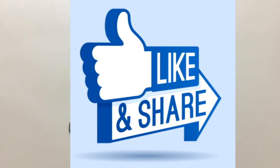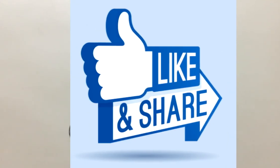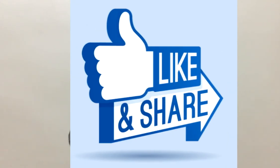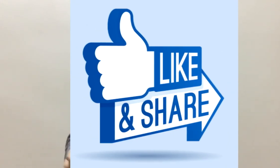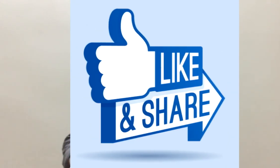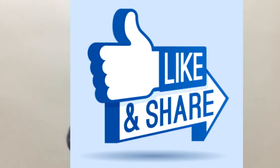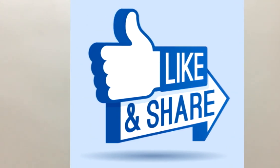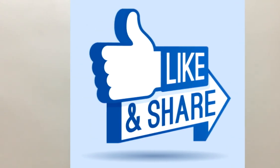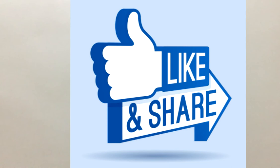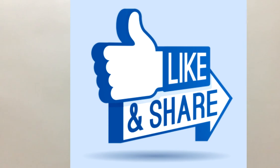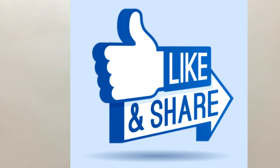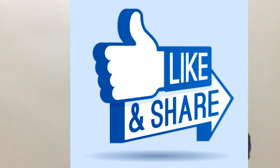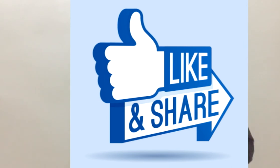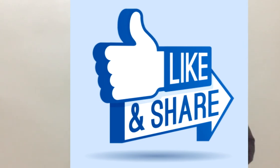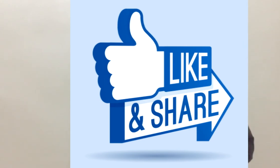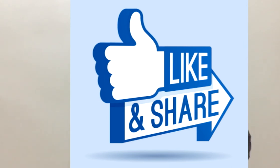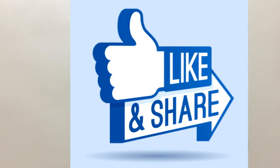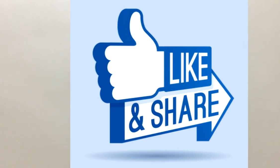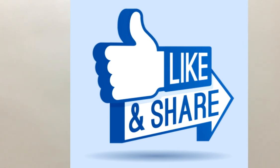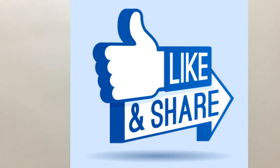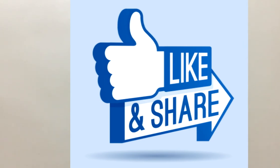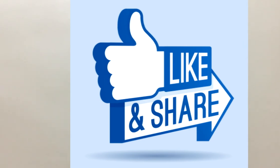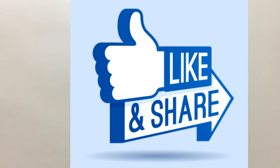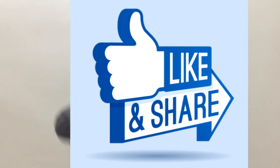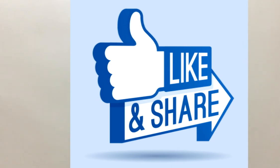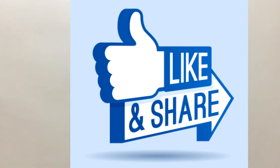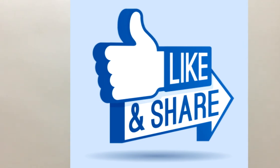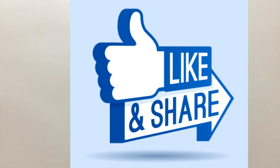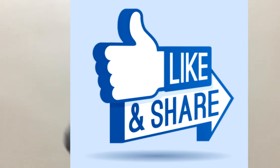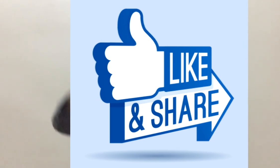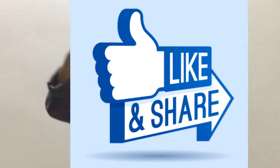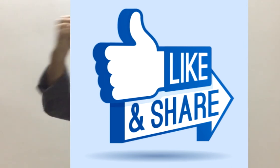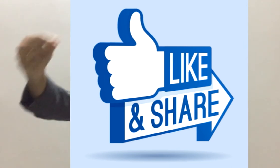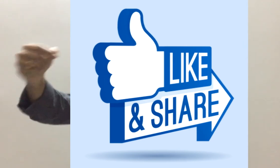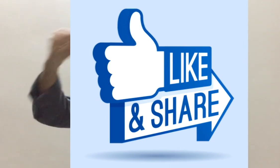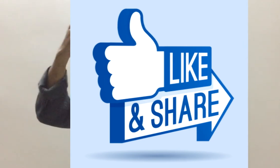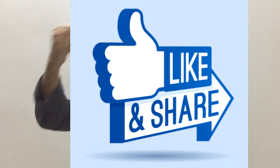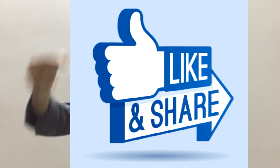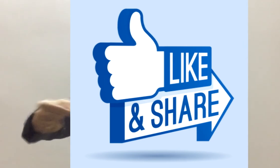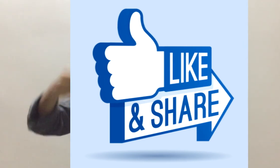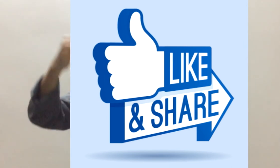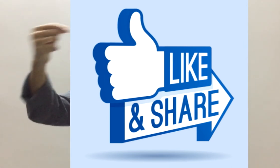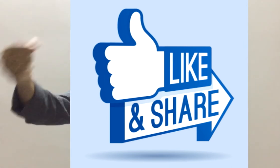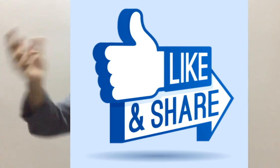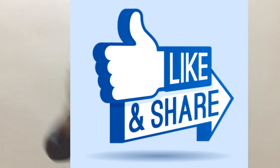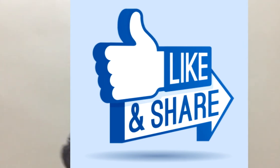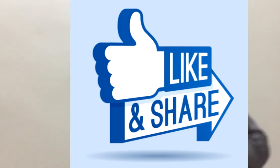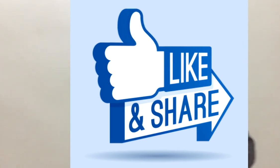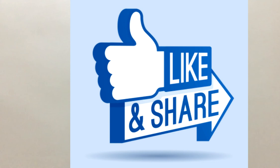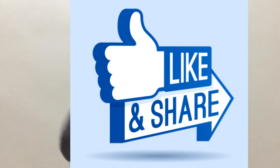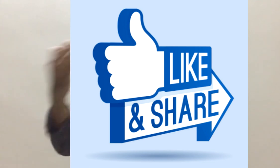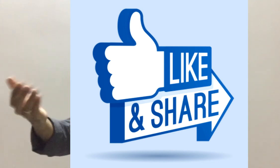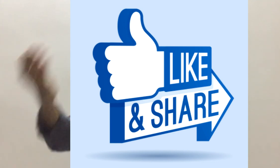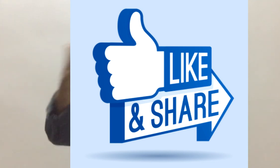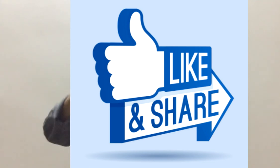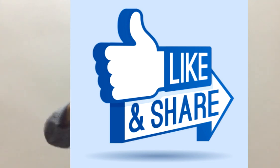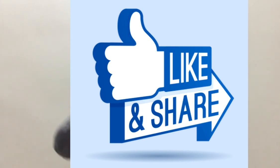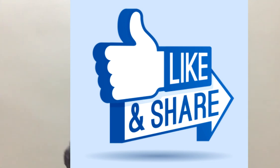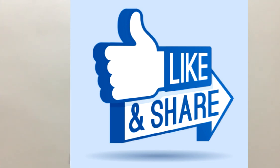friends, families and loved ones and other Simon Sinek communities, fans and followers as well, so that they could share their valuable